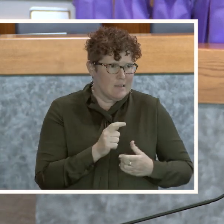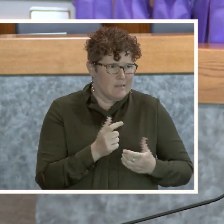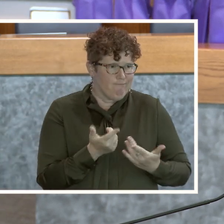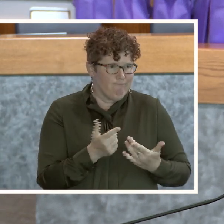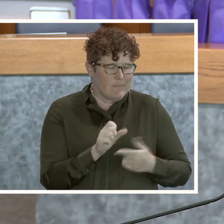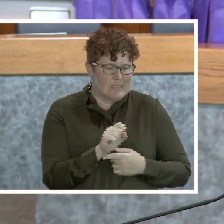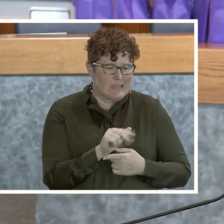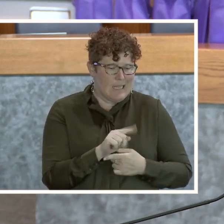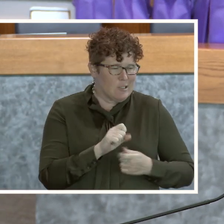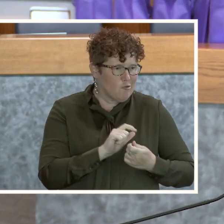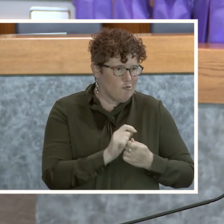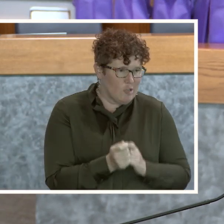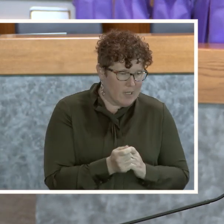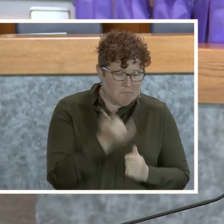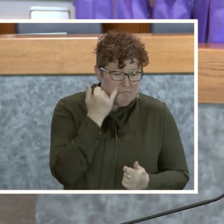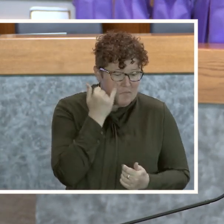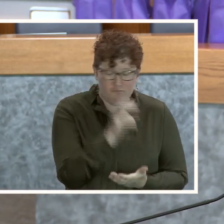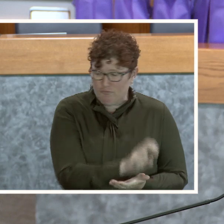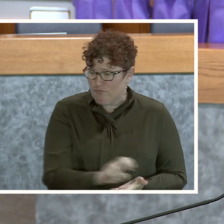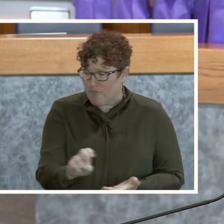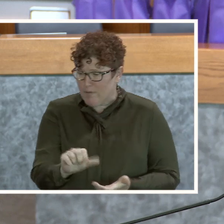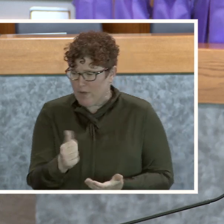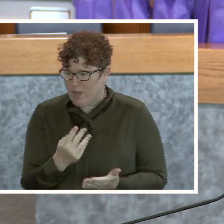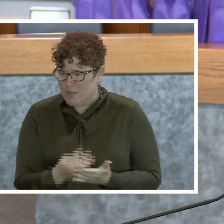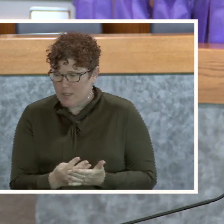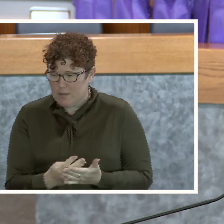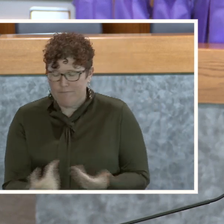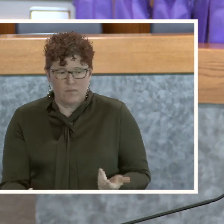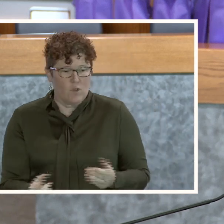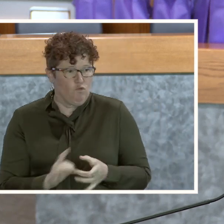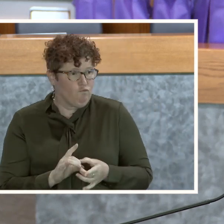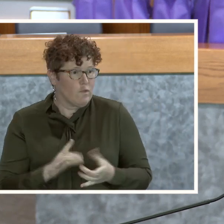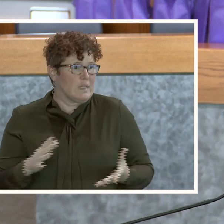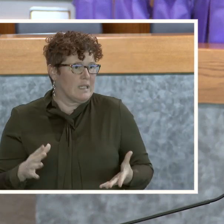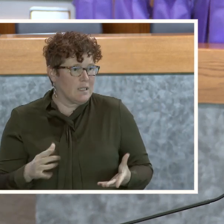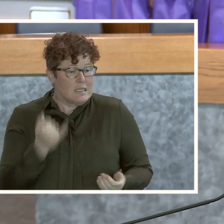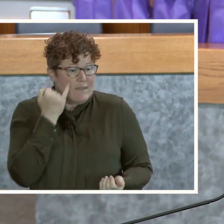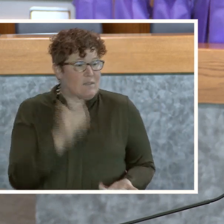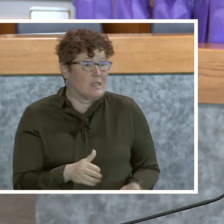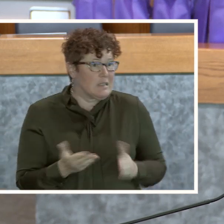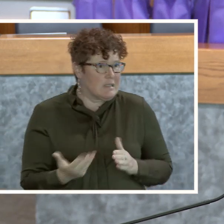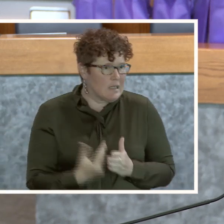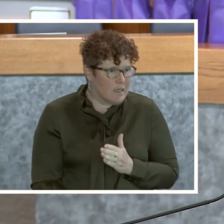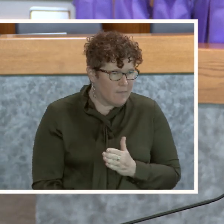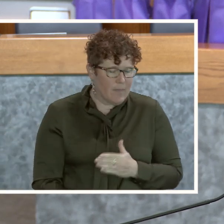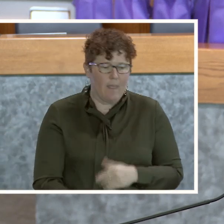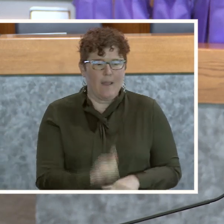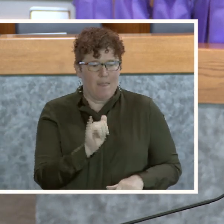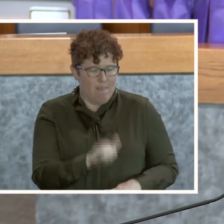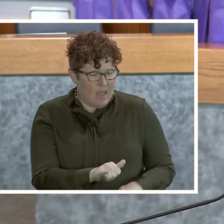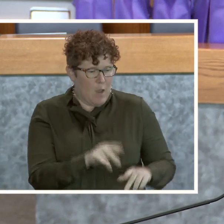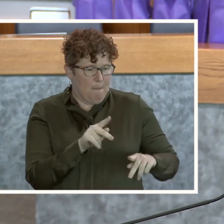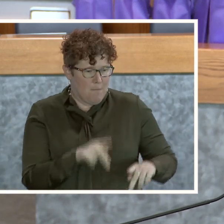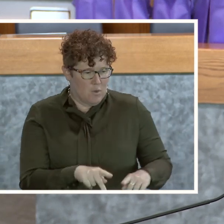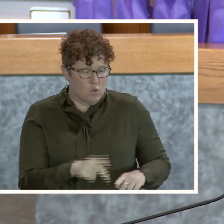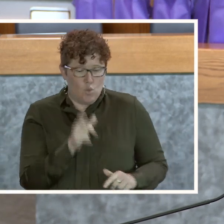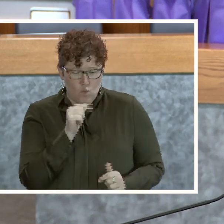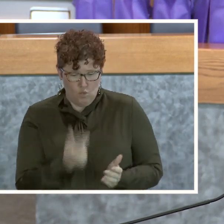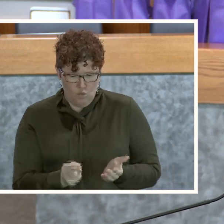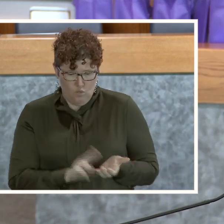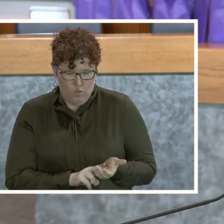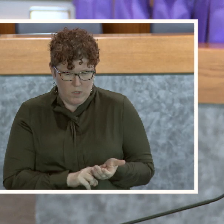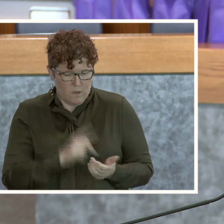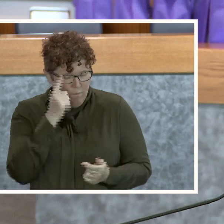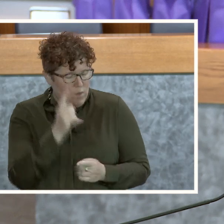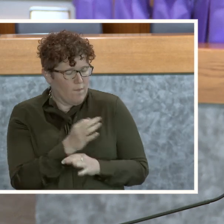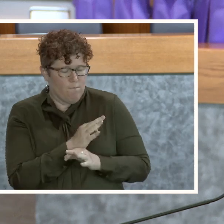offender. If they're transferred to another jail, if they are released, if they die, that person is they've registered for